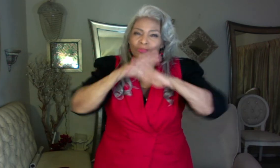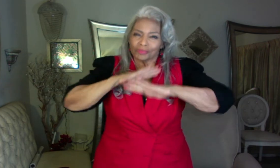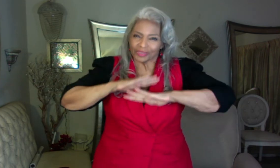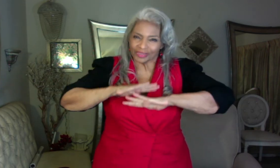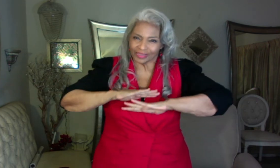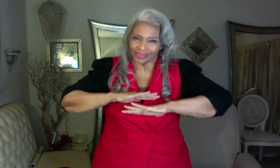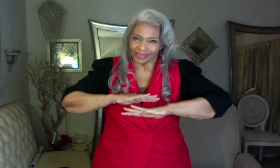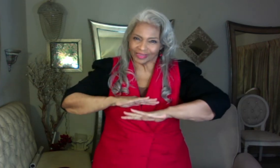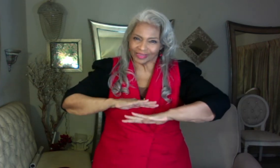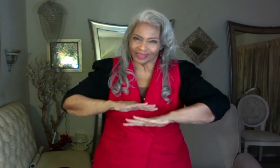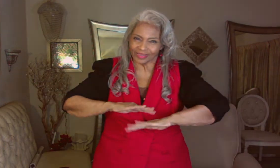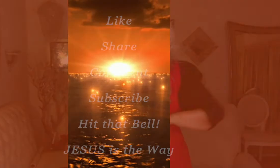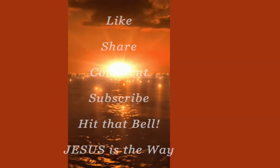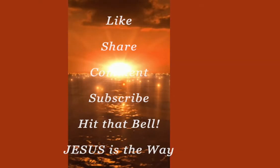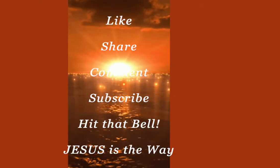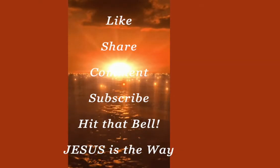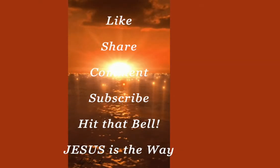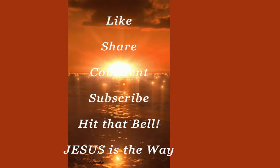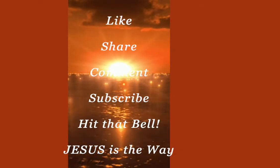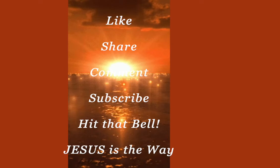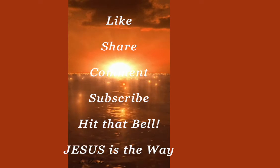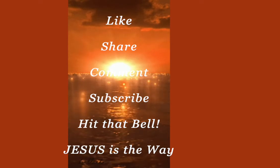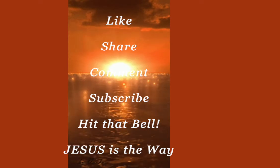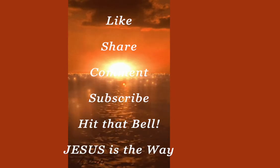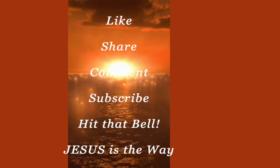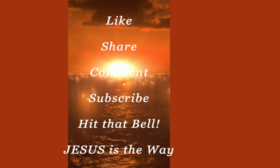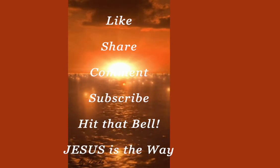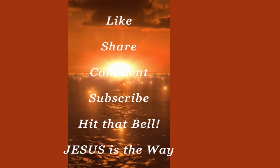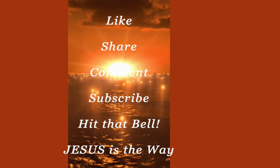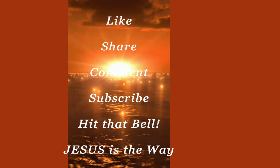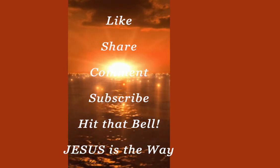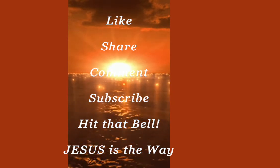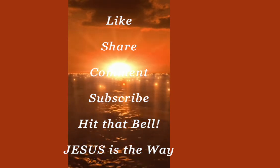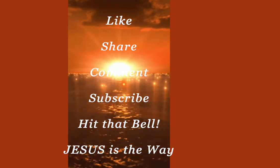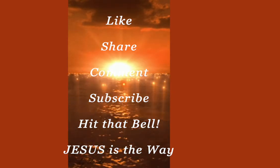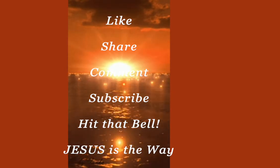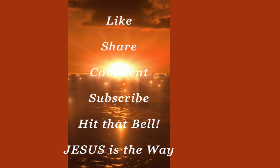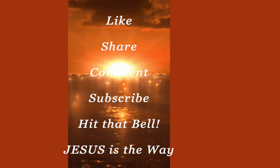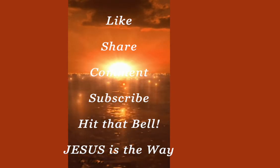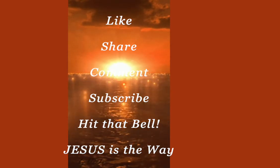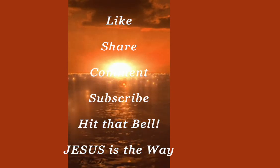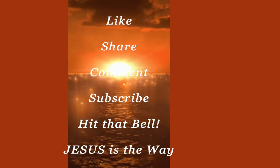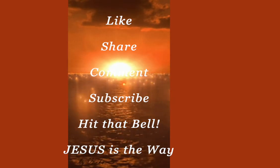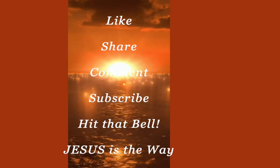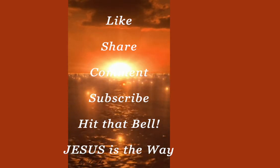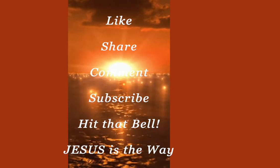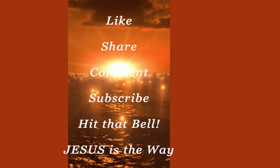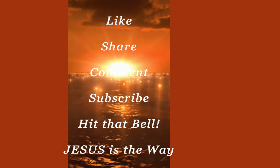Peace be still. He what's Bye. Bye.